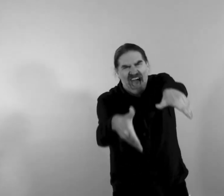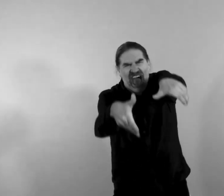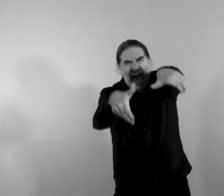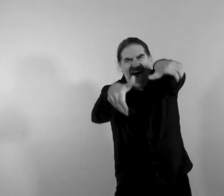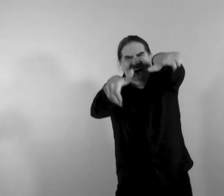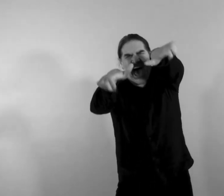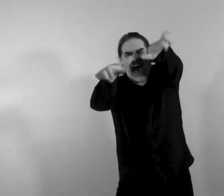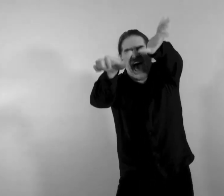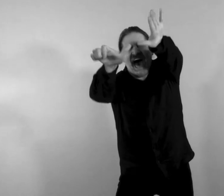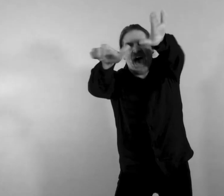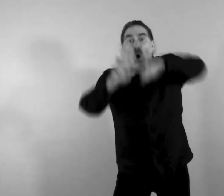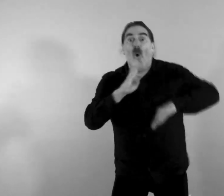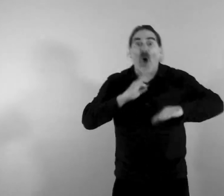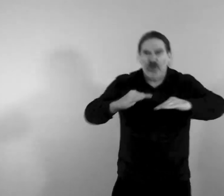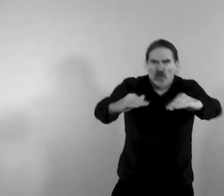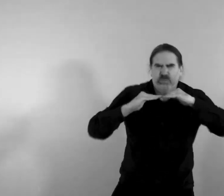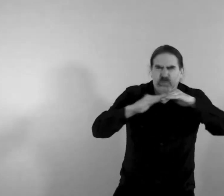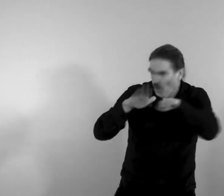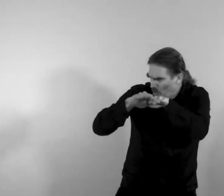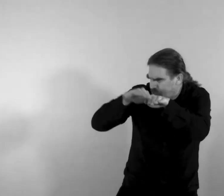soars over the sea